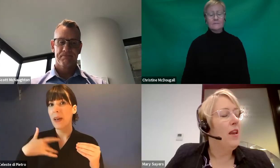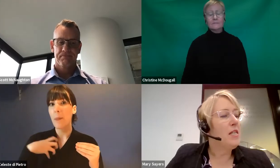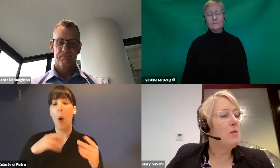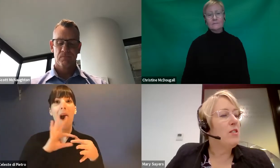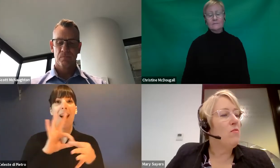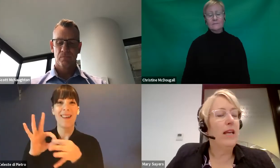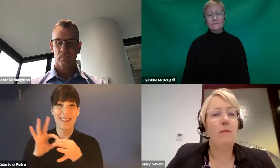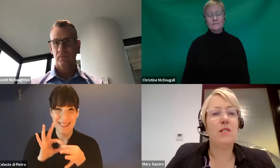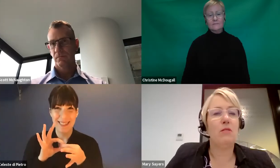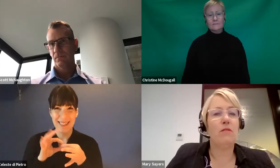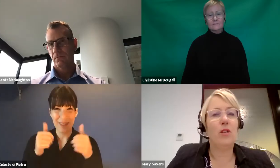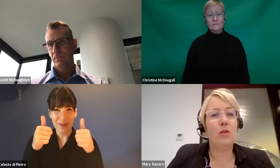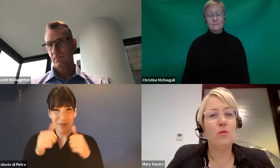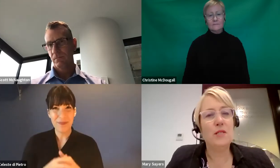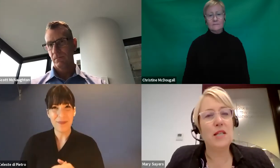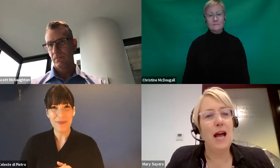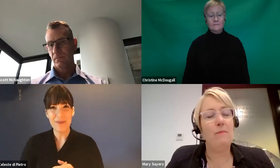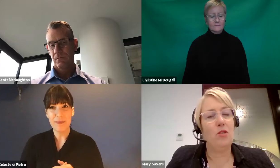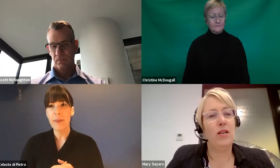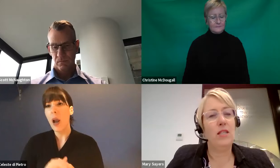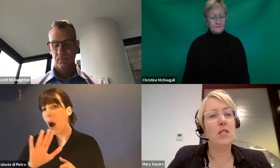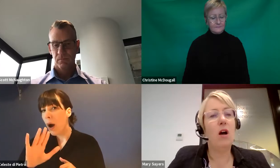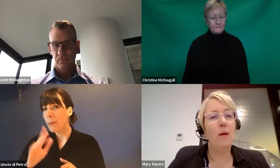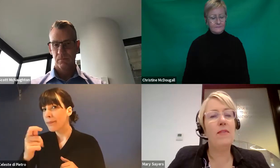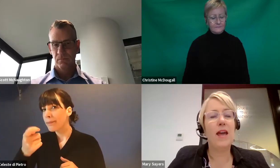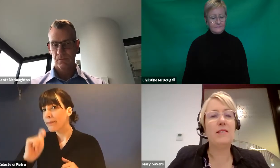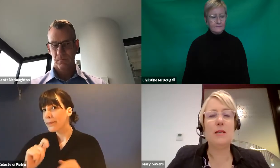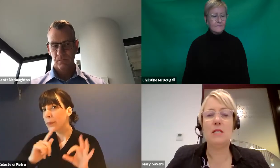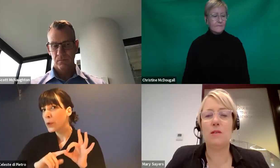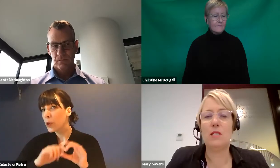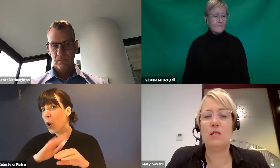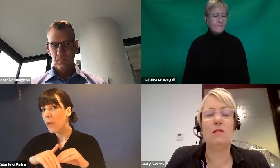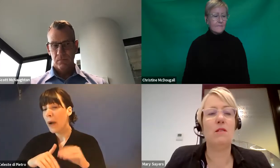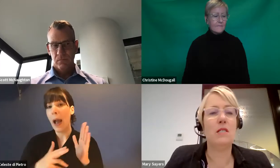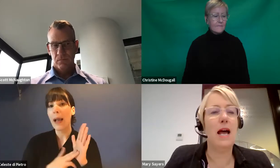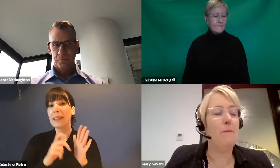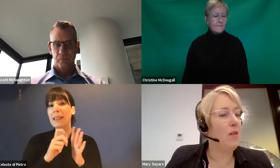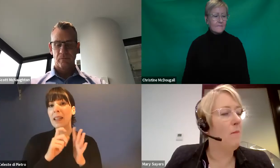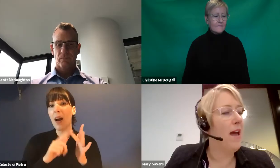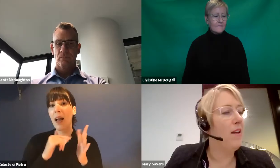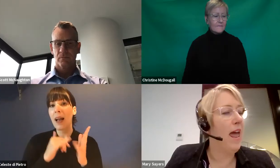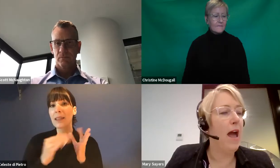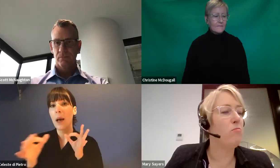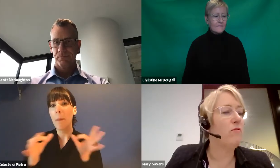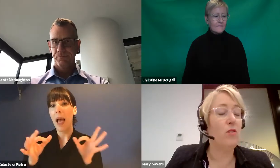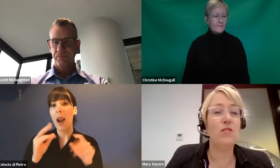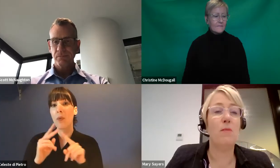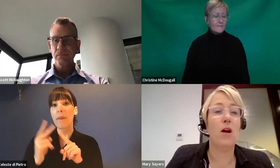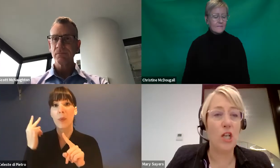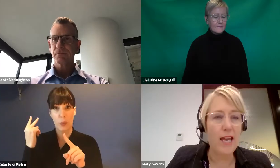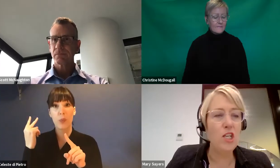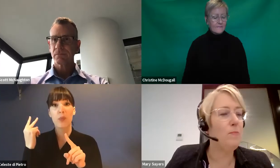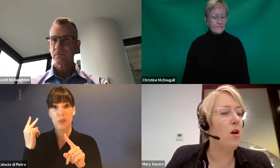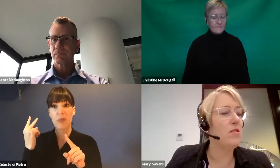The next question really comes to reviews during this time. And there has been some concerns about how reviews